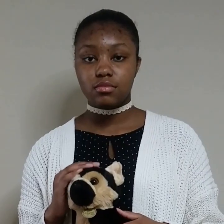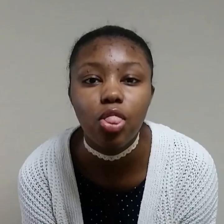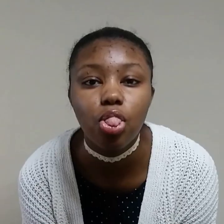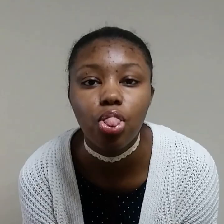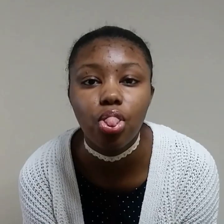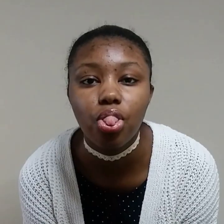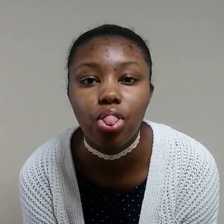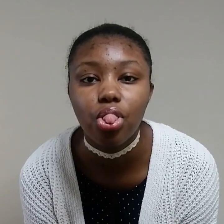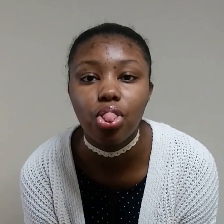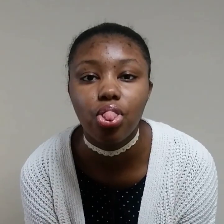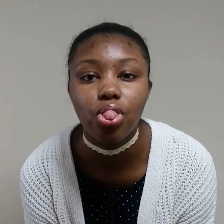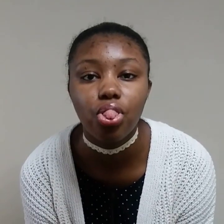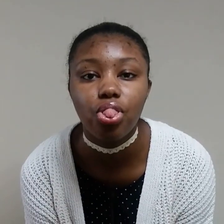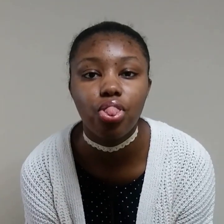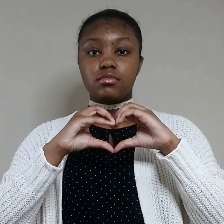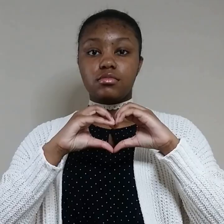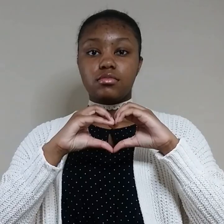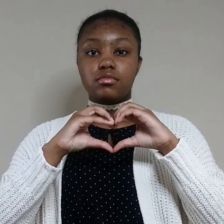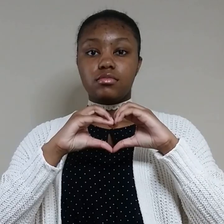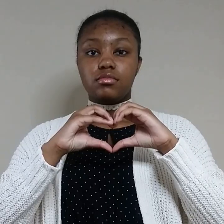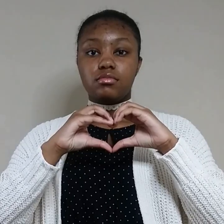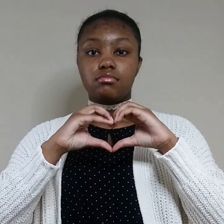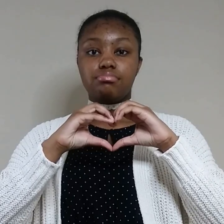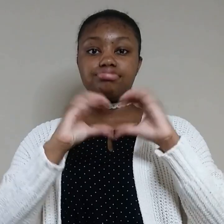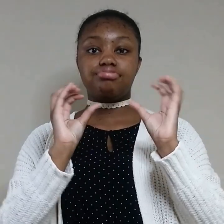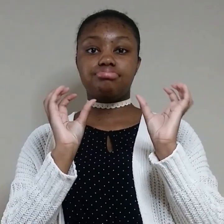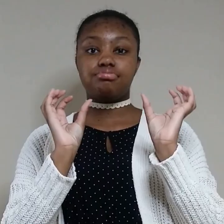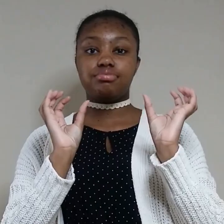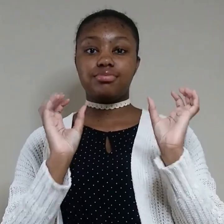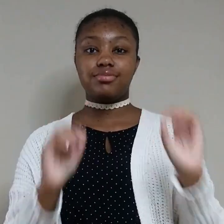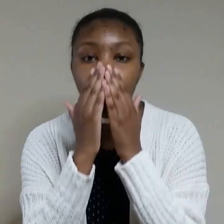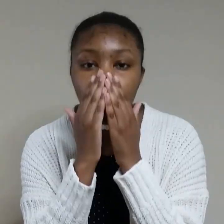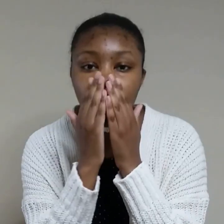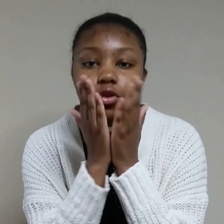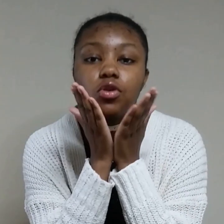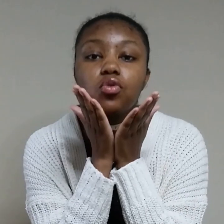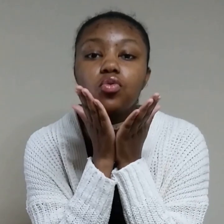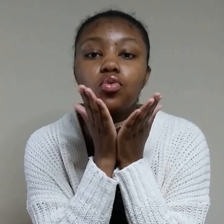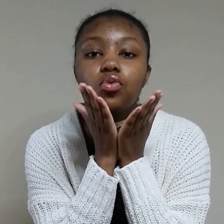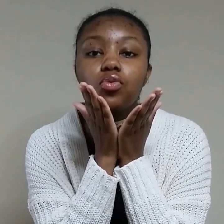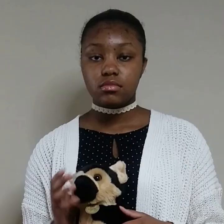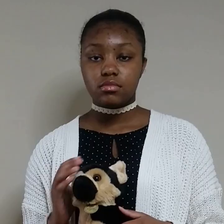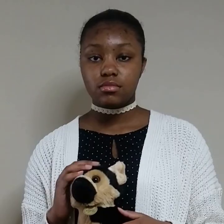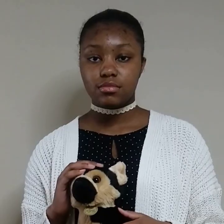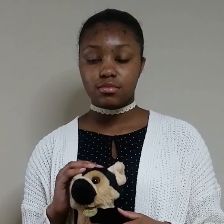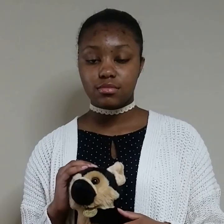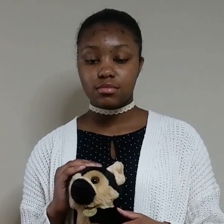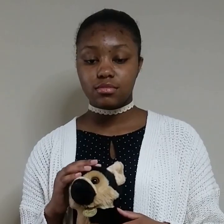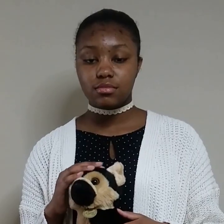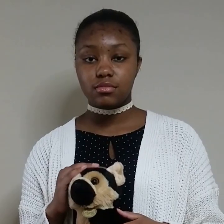put on my gear Tone down the fear I am prepared to break